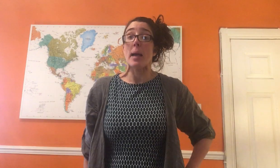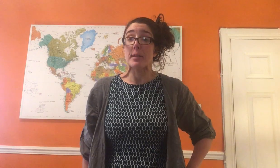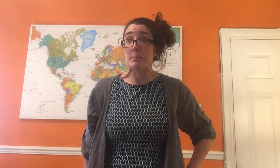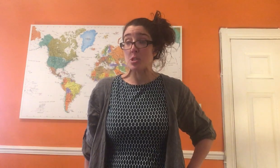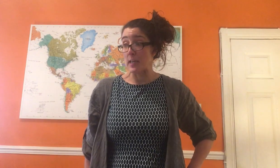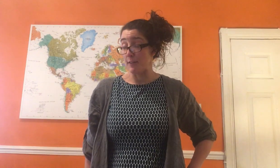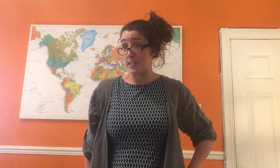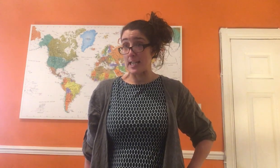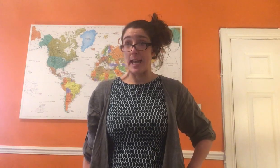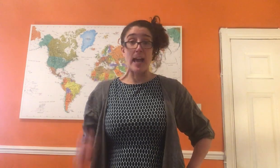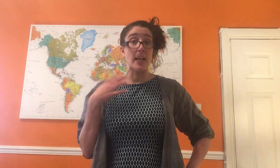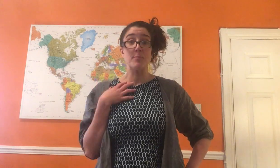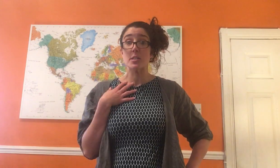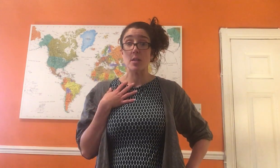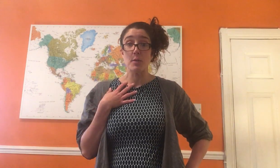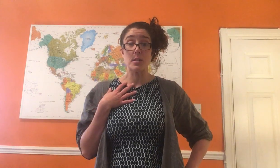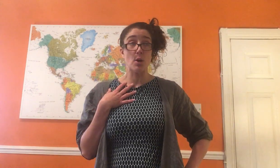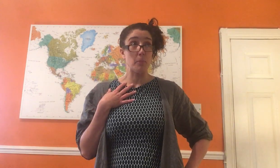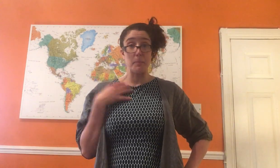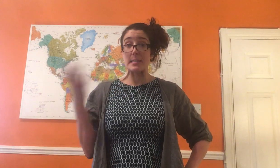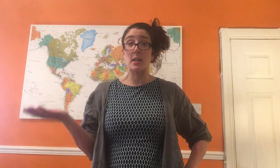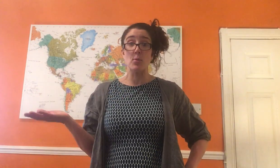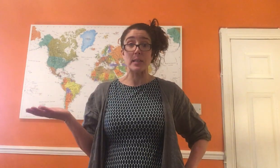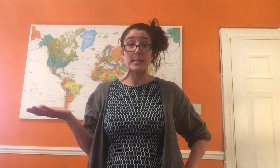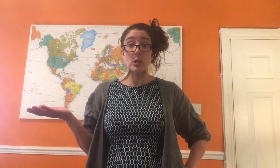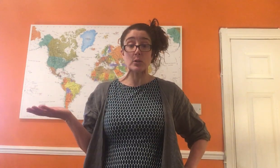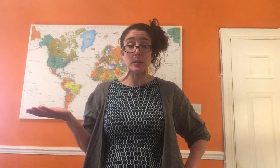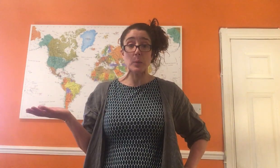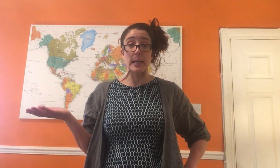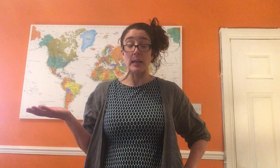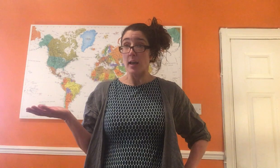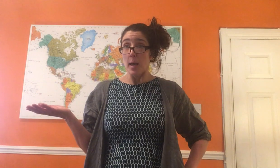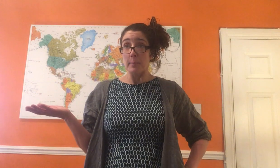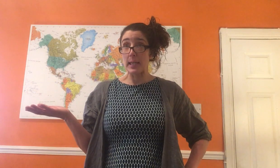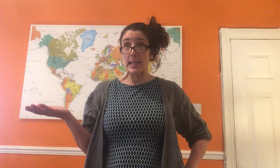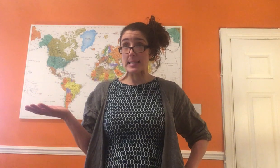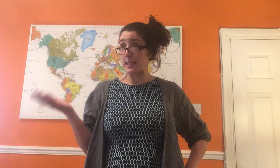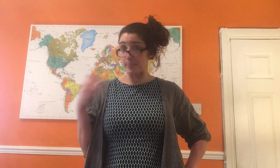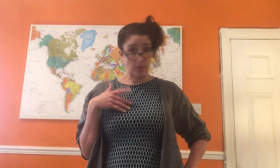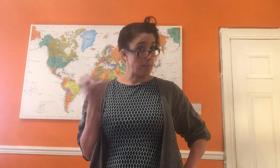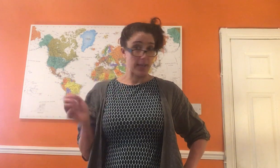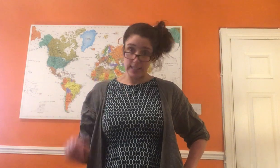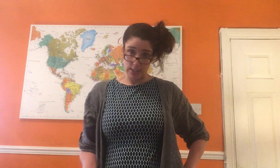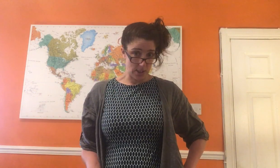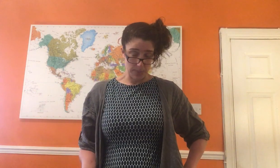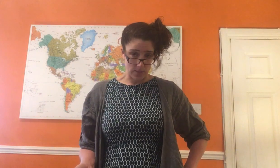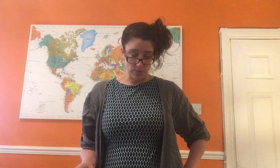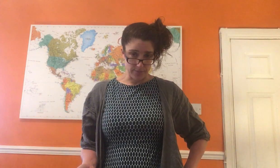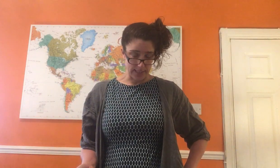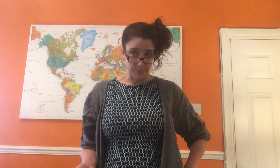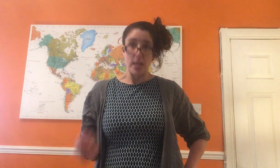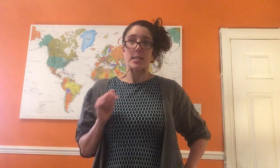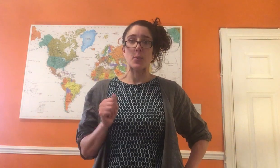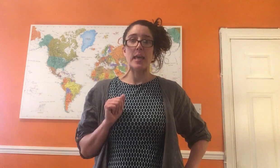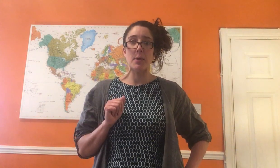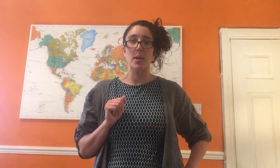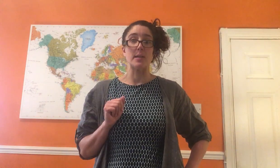I'm going to be doing it for today and I'm so sorry we missed our morning slot didn't we? Because my connections went all funny. So here we are,